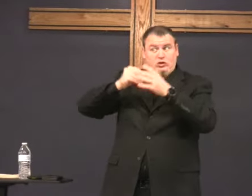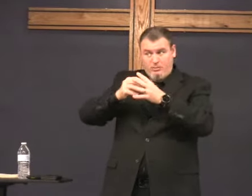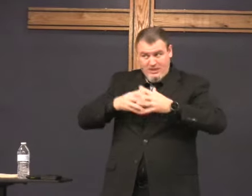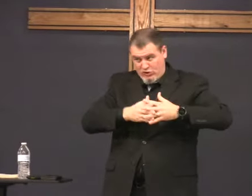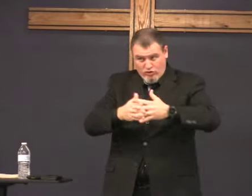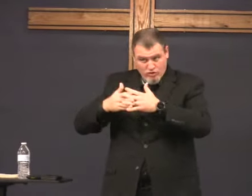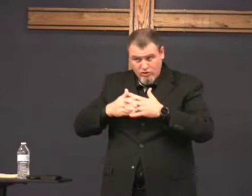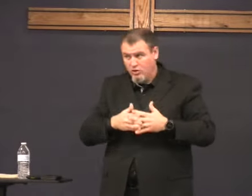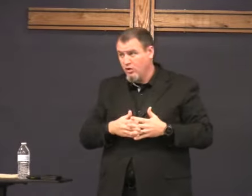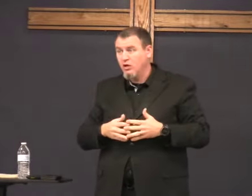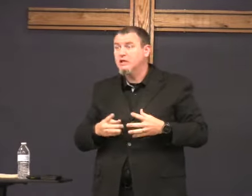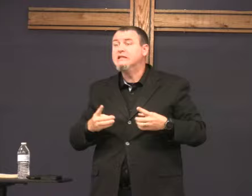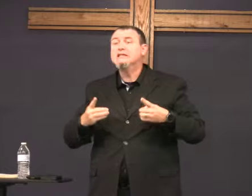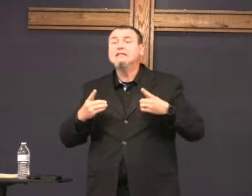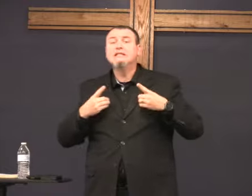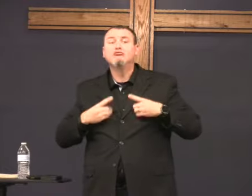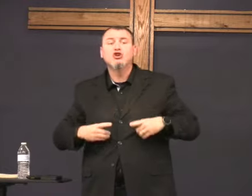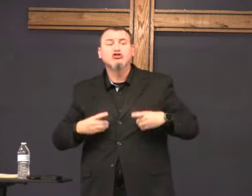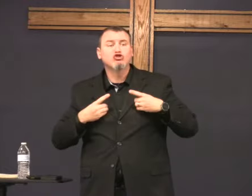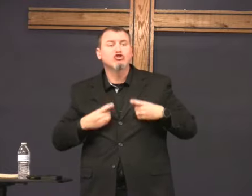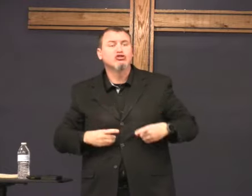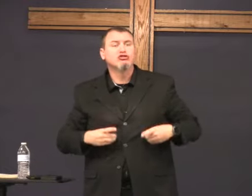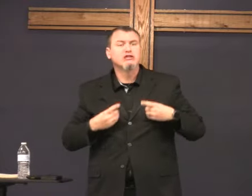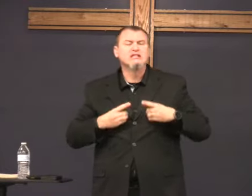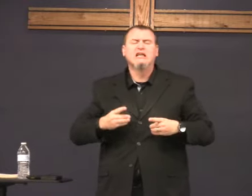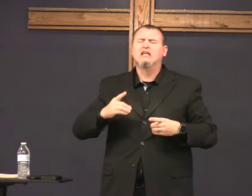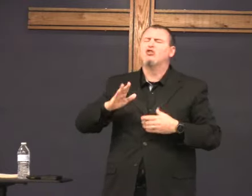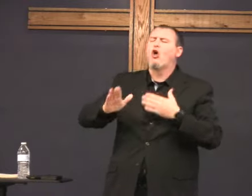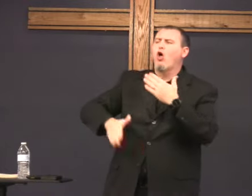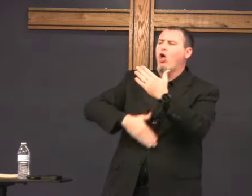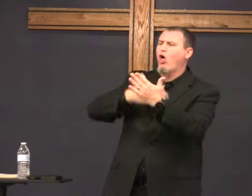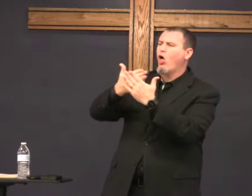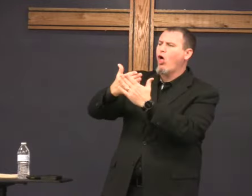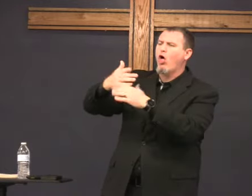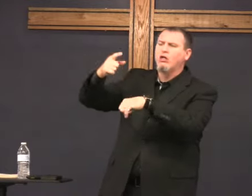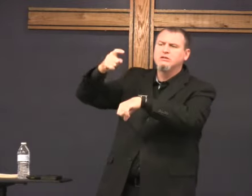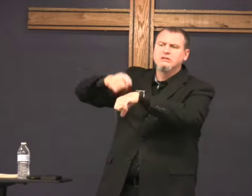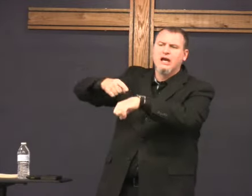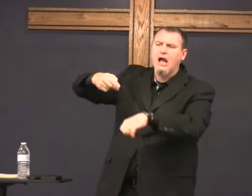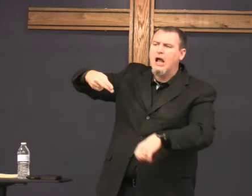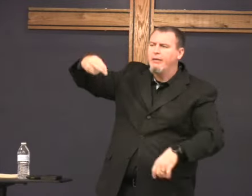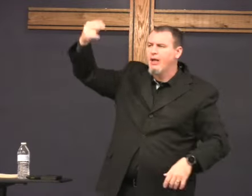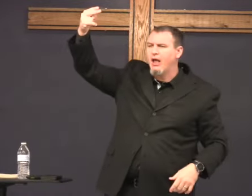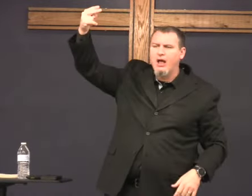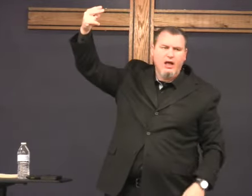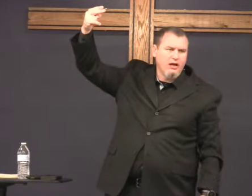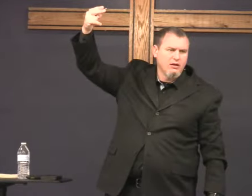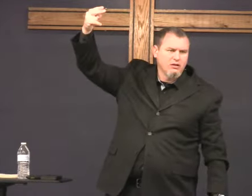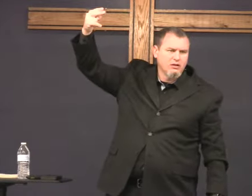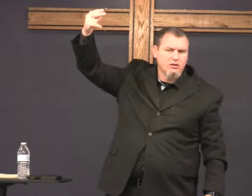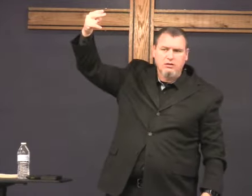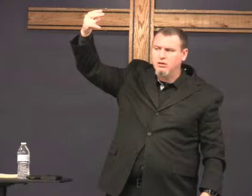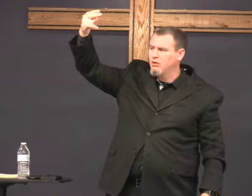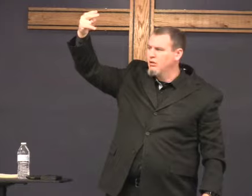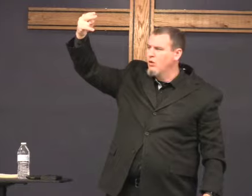especially in America we have depression it's all at all time high